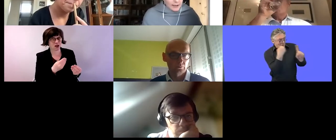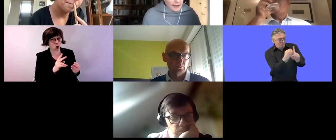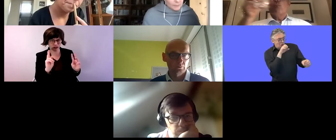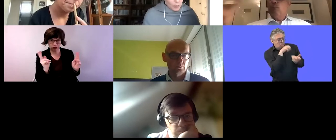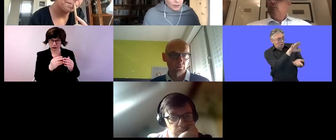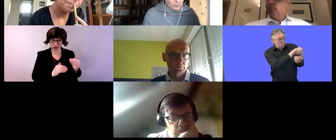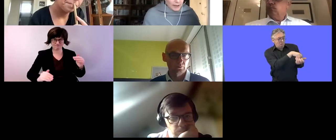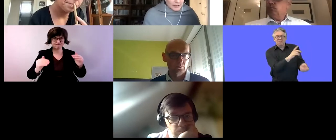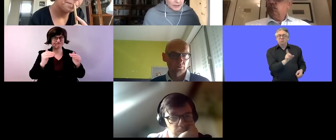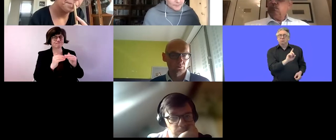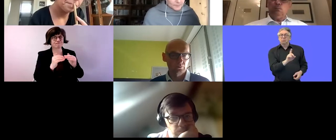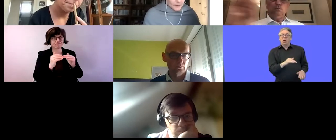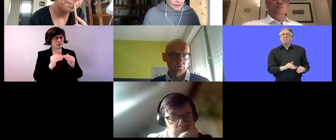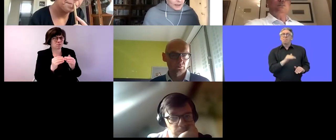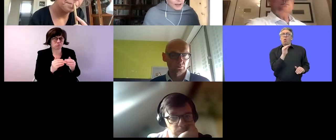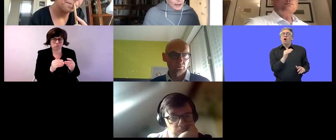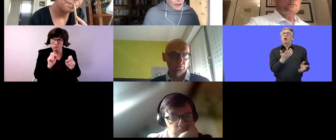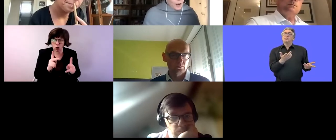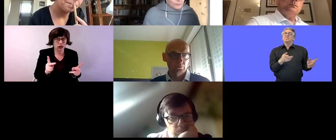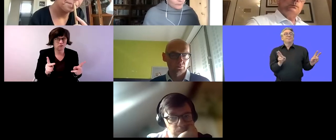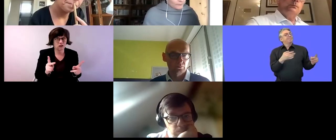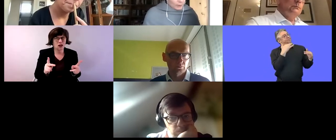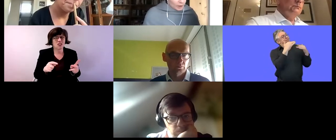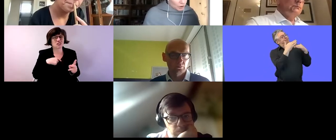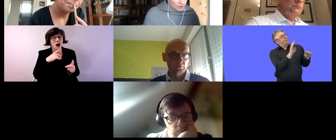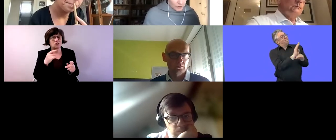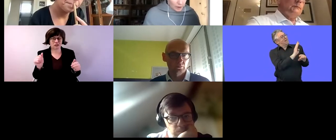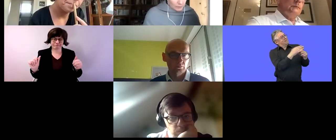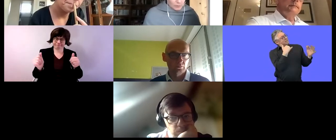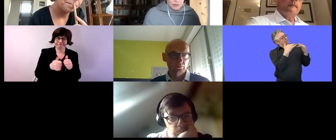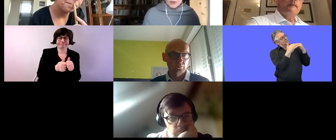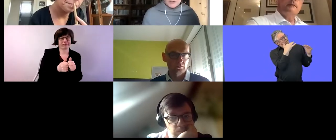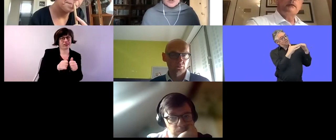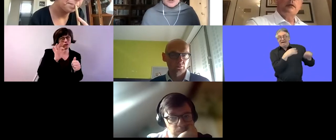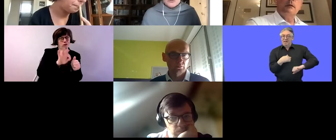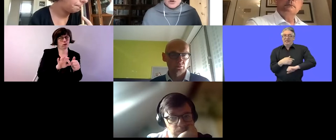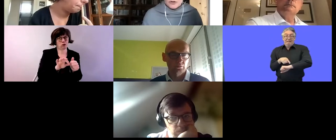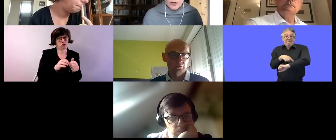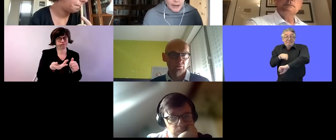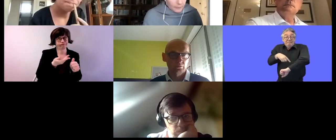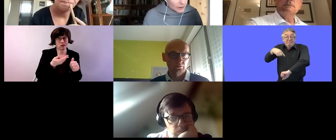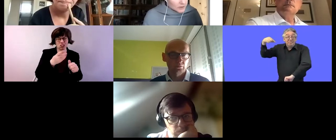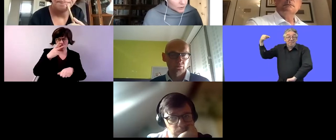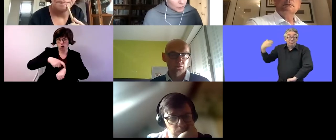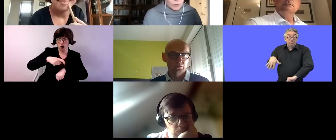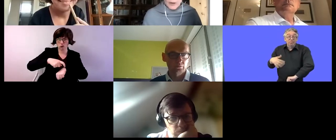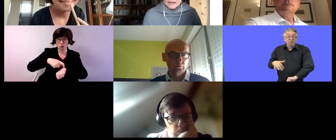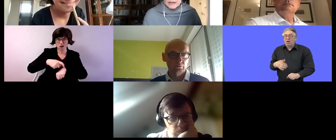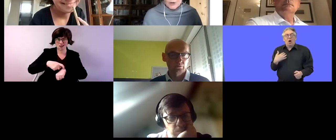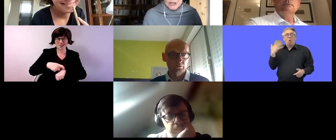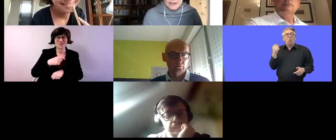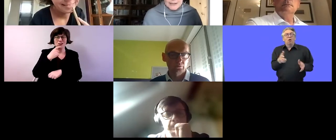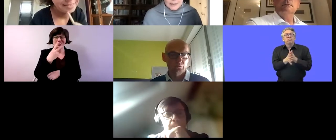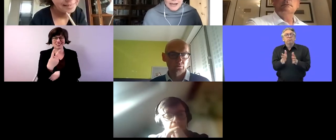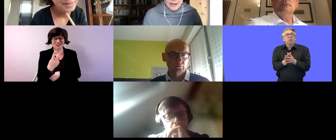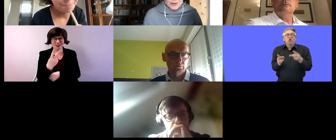have more impact uh i'm very conscious of time so i'll just mention two other um things that are underway in the